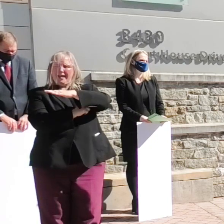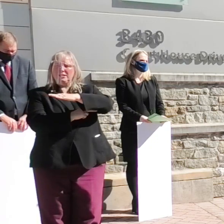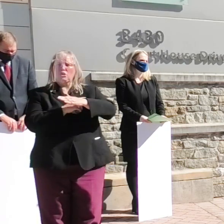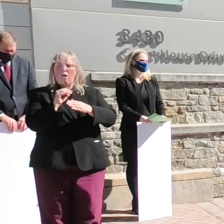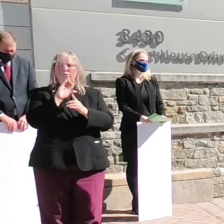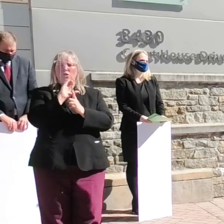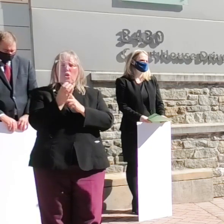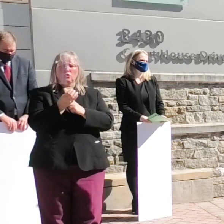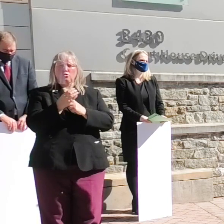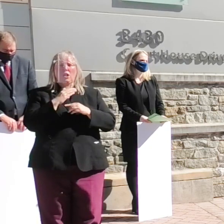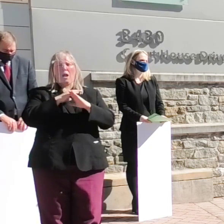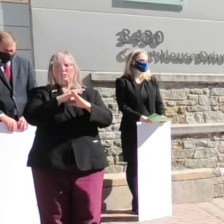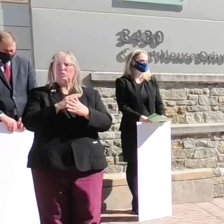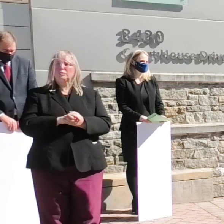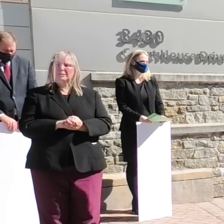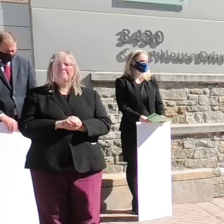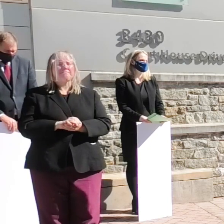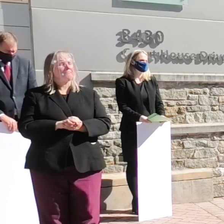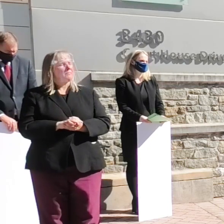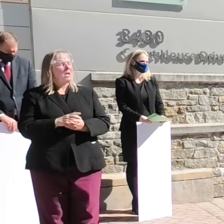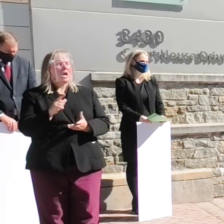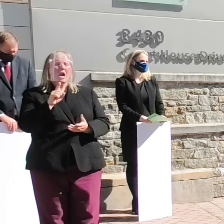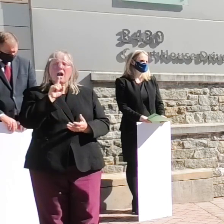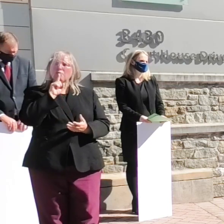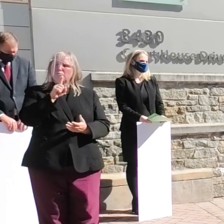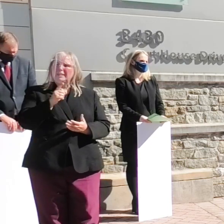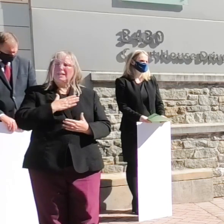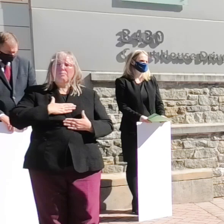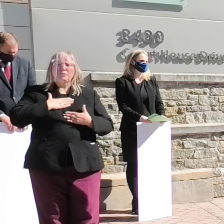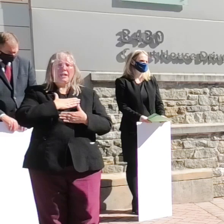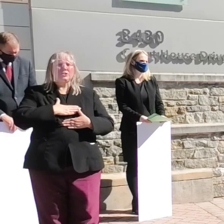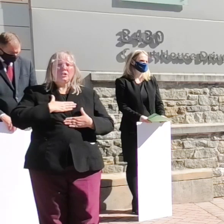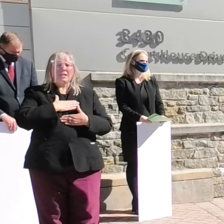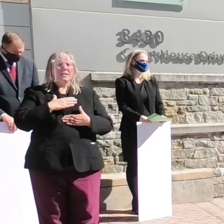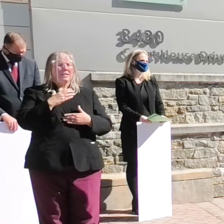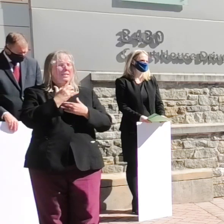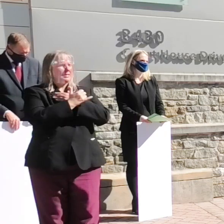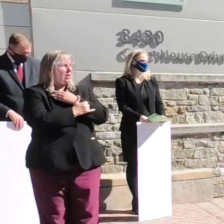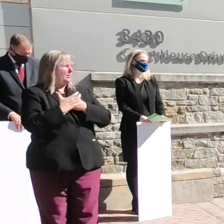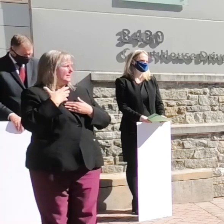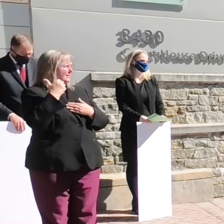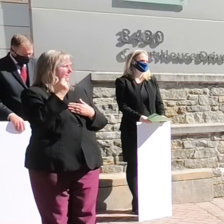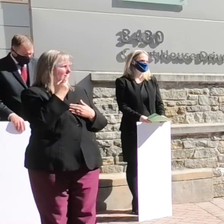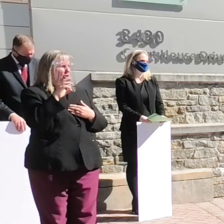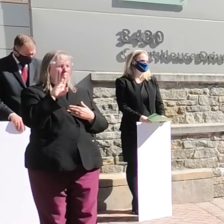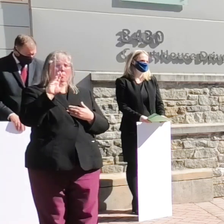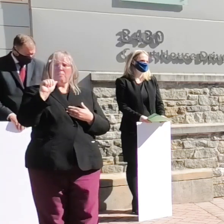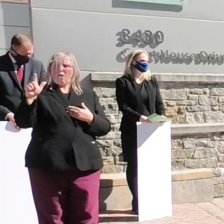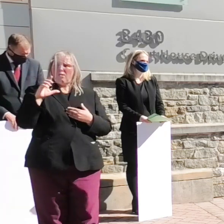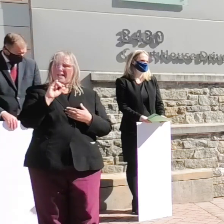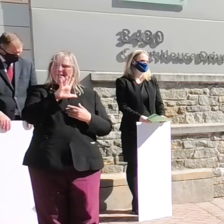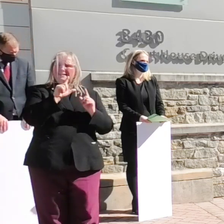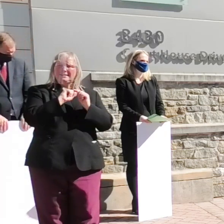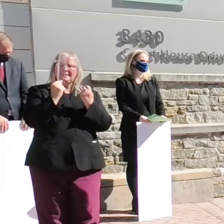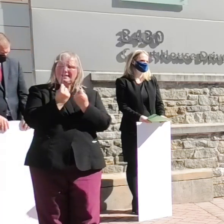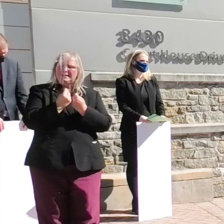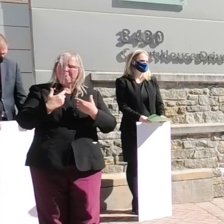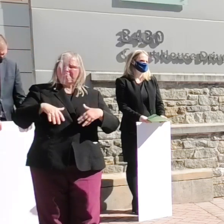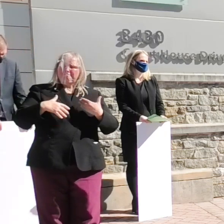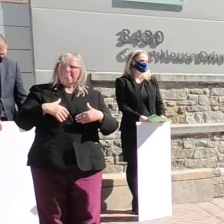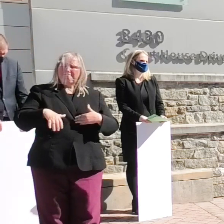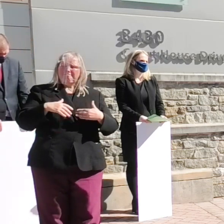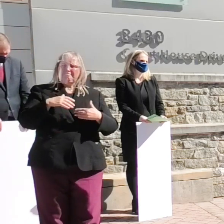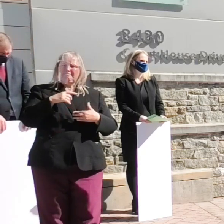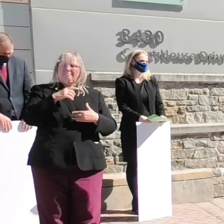cultural obstacle I really appreciate the county the exec Dr. Ball and his team who